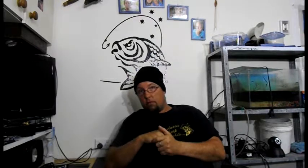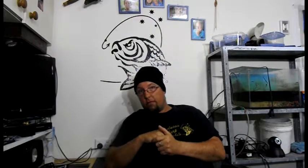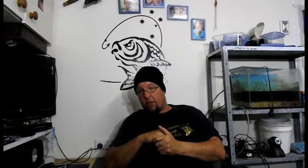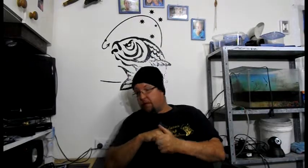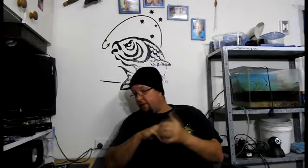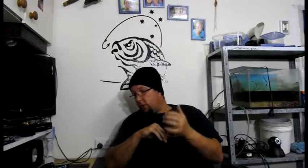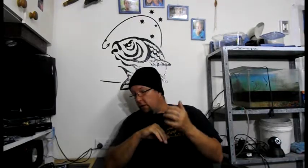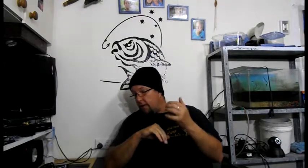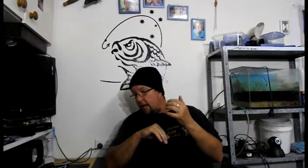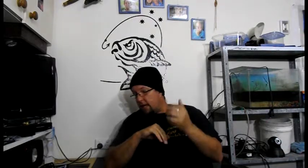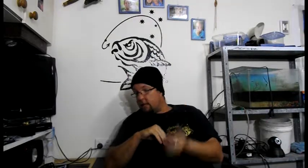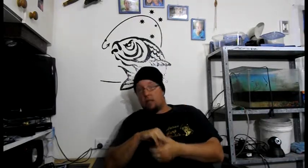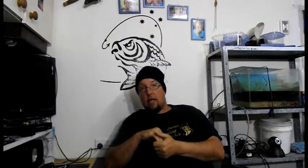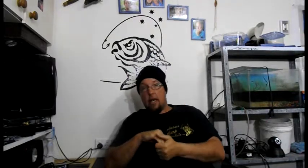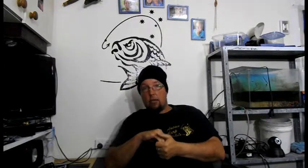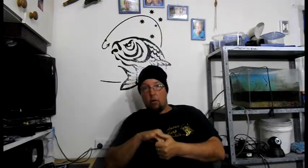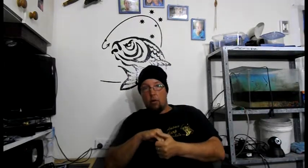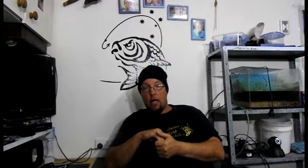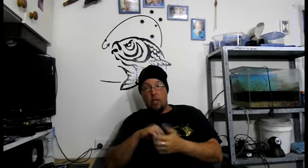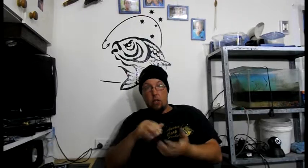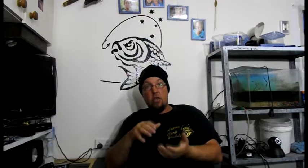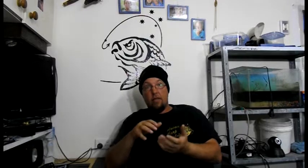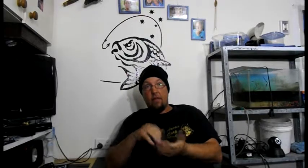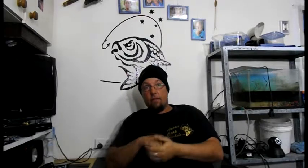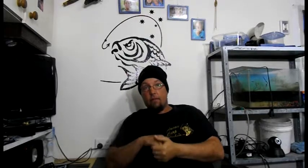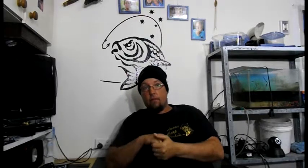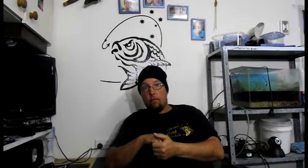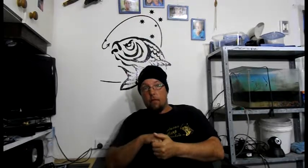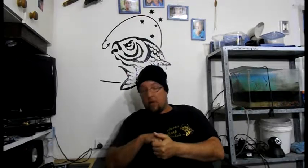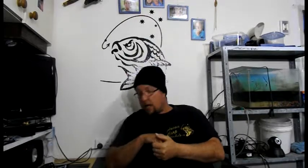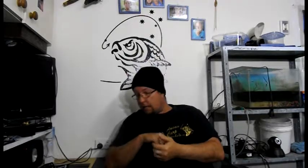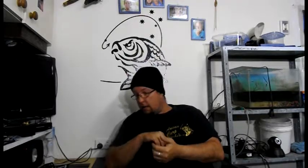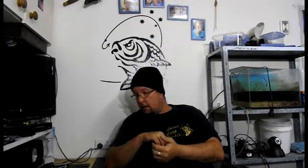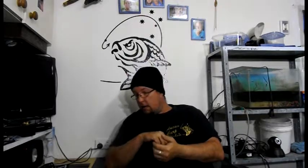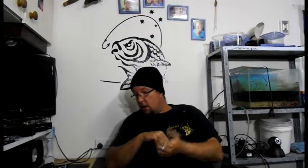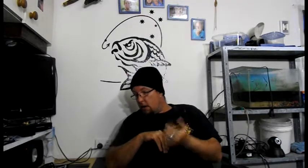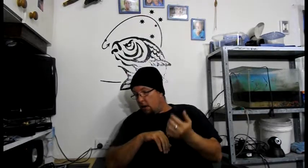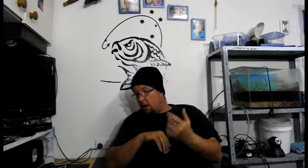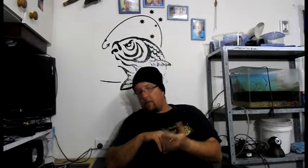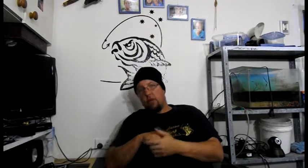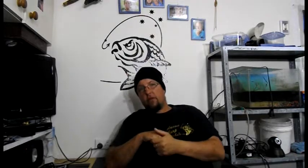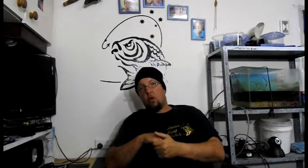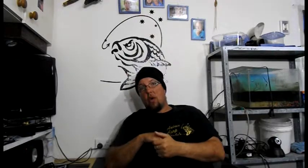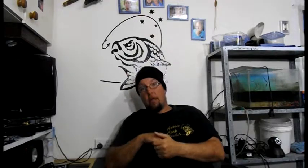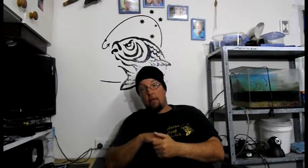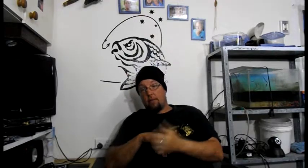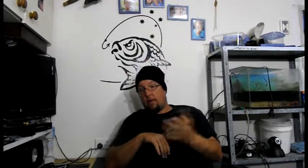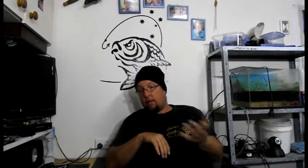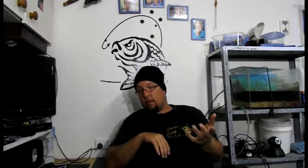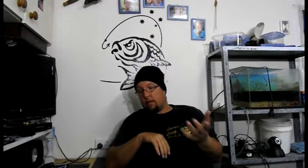Fishing for them. And the export. And the use of them. Of carp. I've heard of a guy. At Woodcroft.